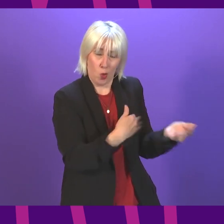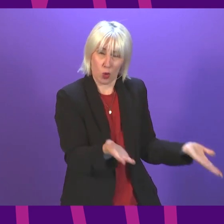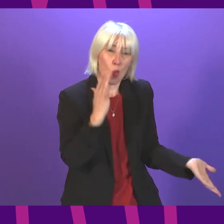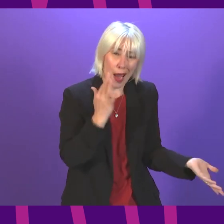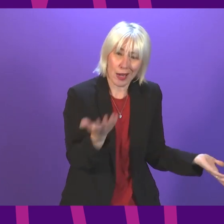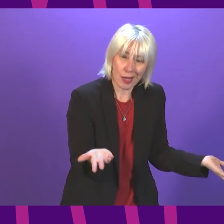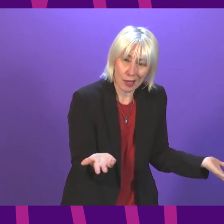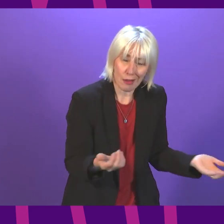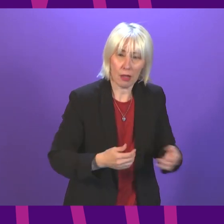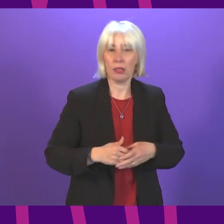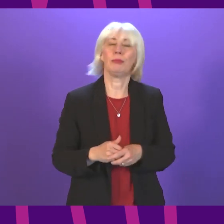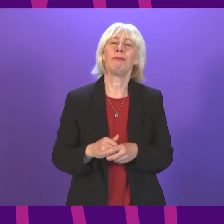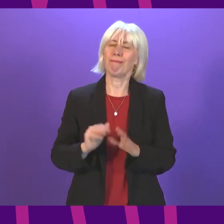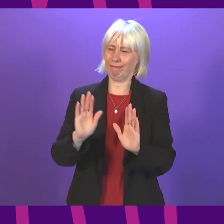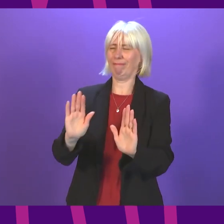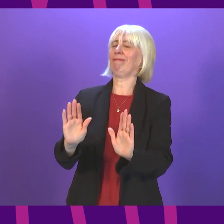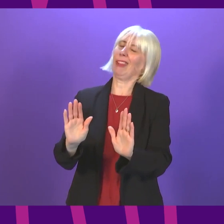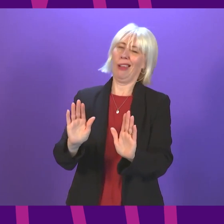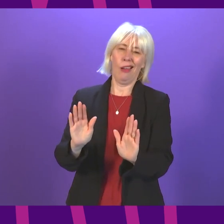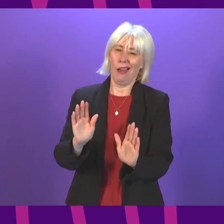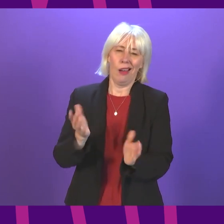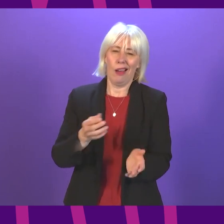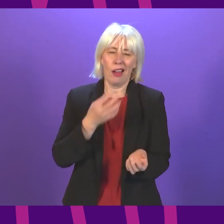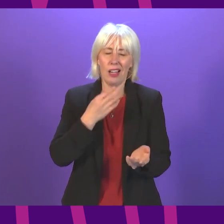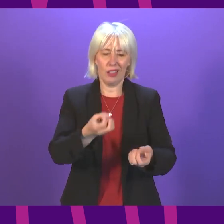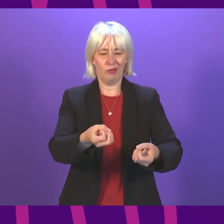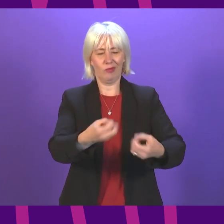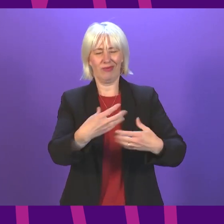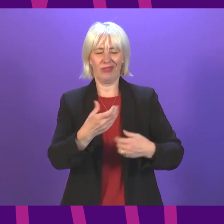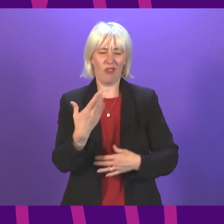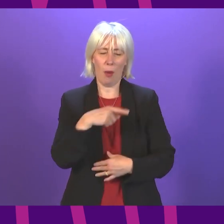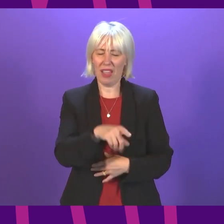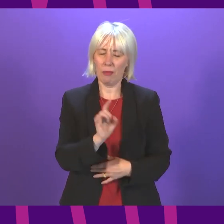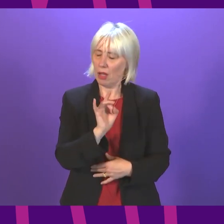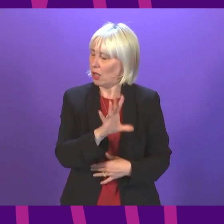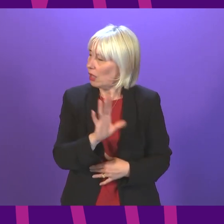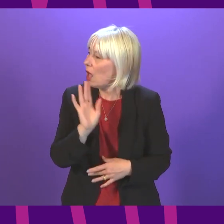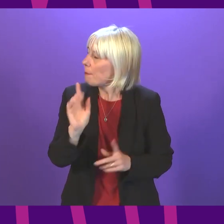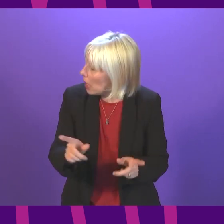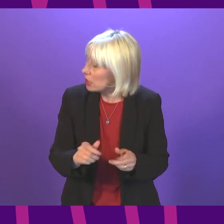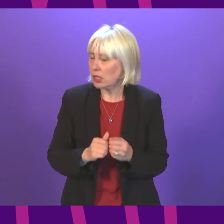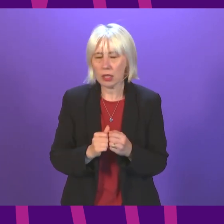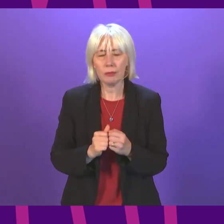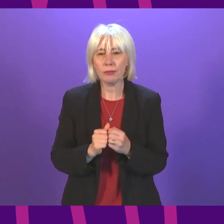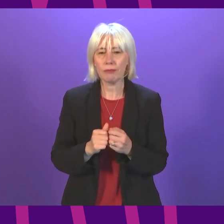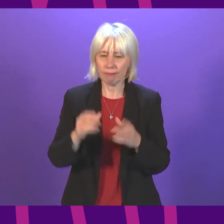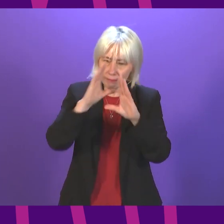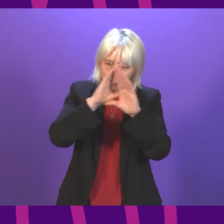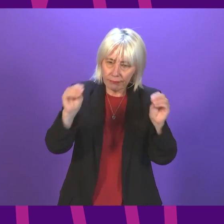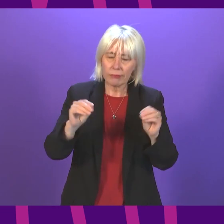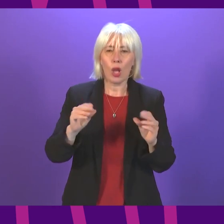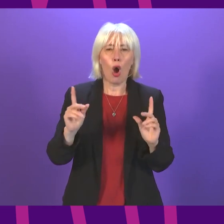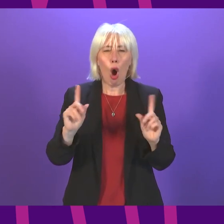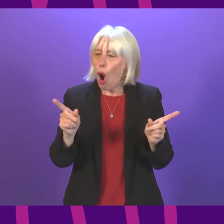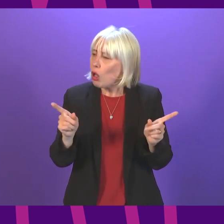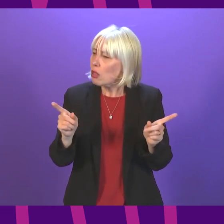Presiding officer, a typically pejorative contribution from Mr Simpson. Let me share with the chamber that behind all of the rhetoric